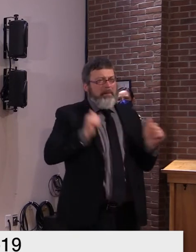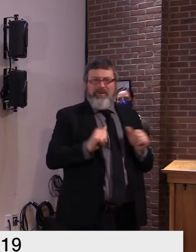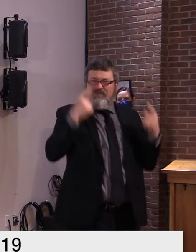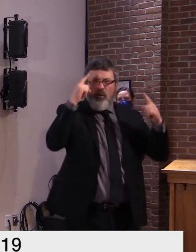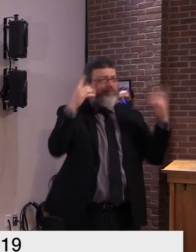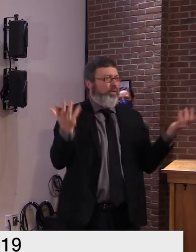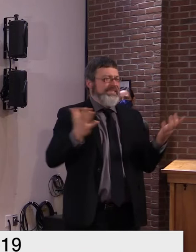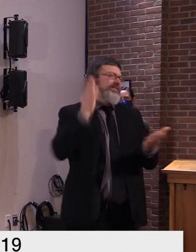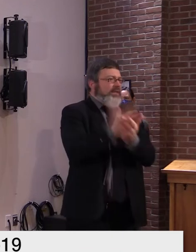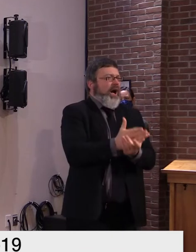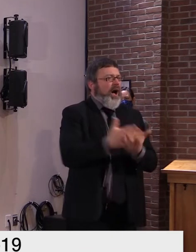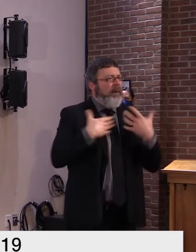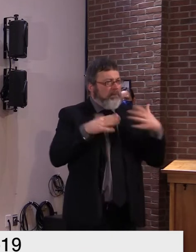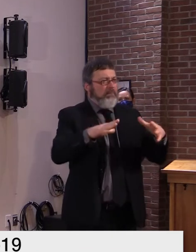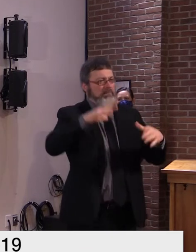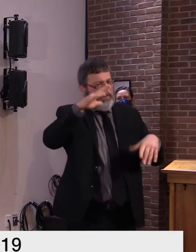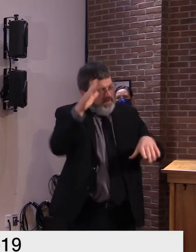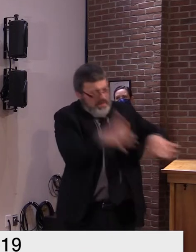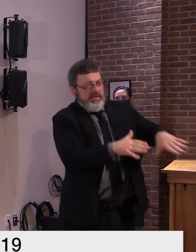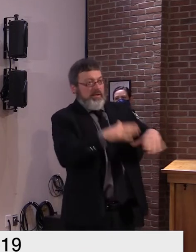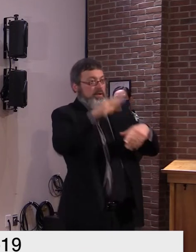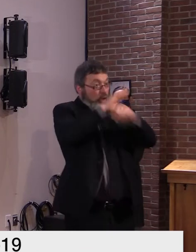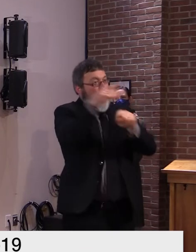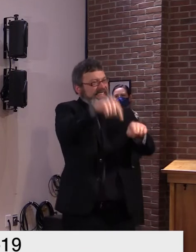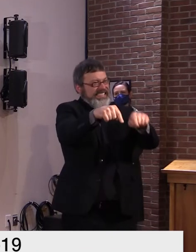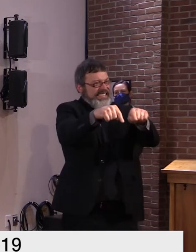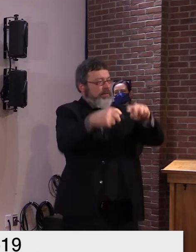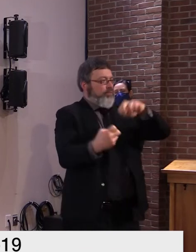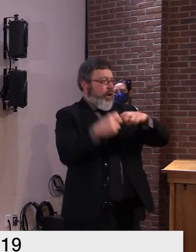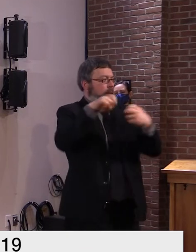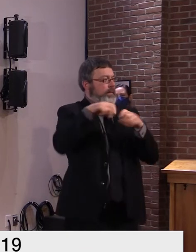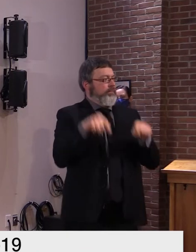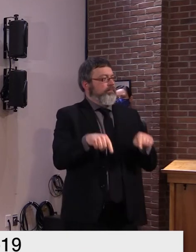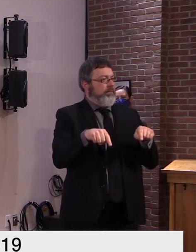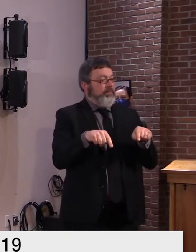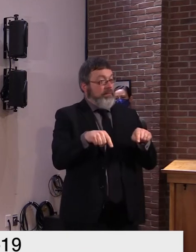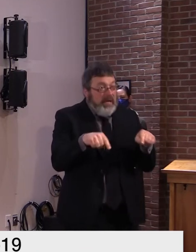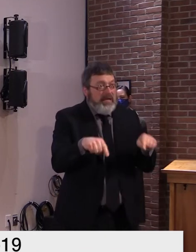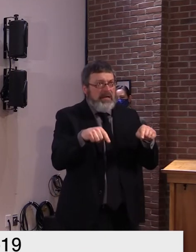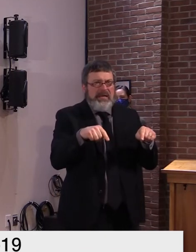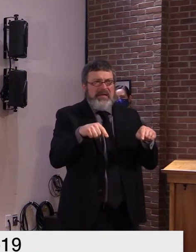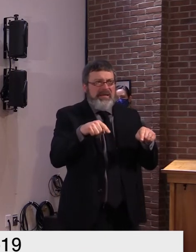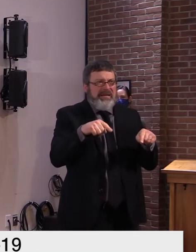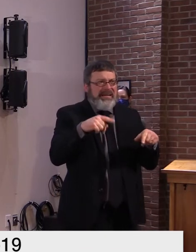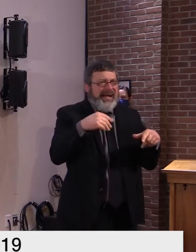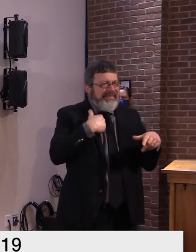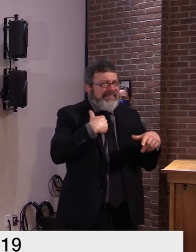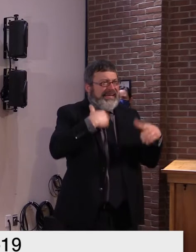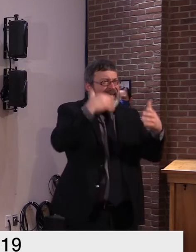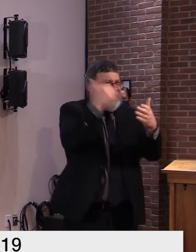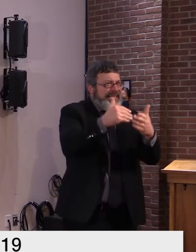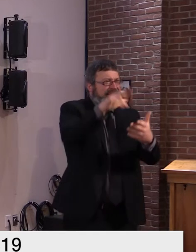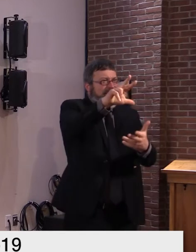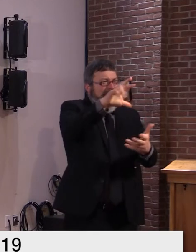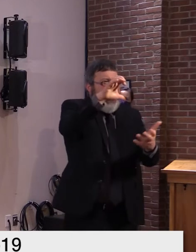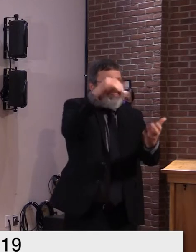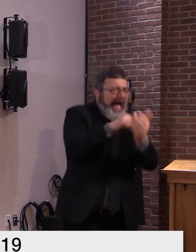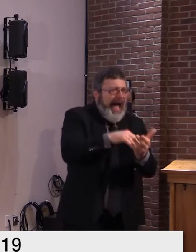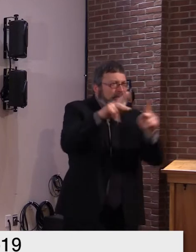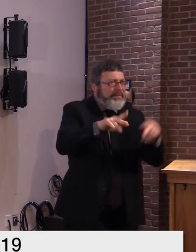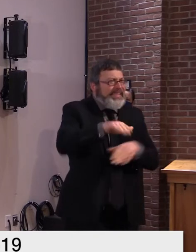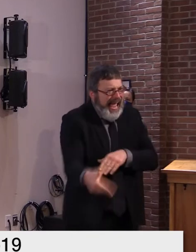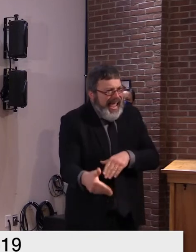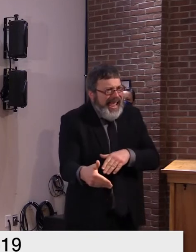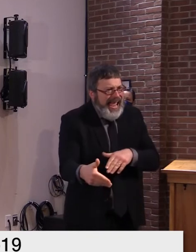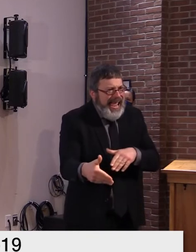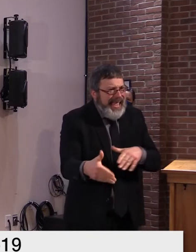mark i mean this is disturbing uh that that we take our focus away from from what what really